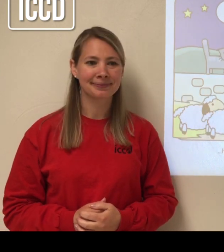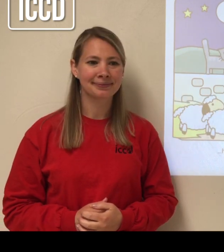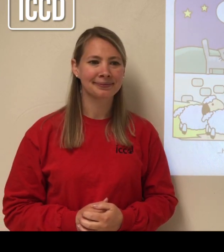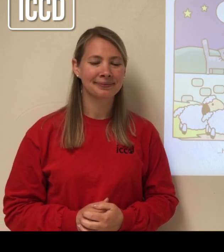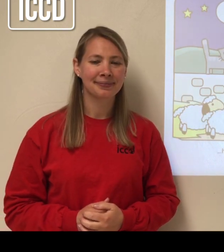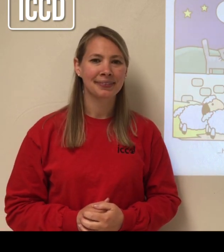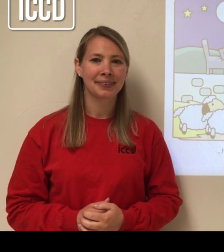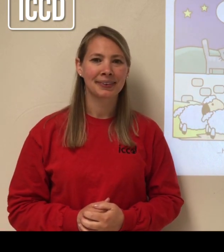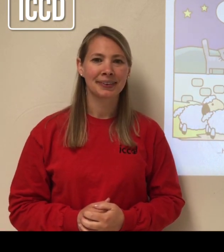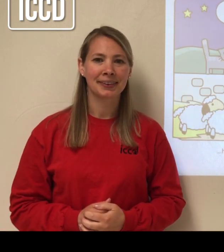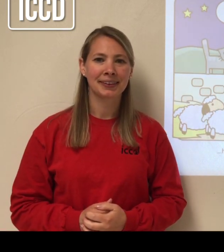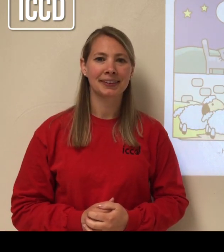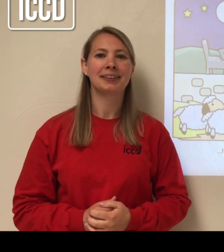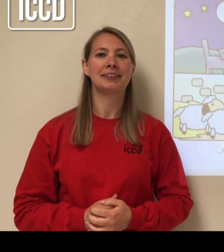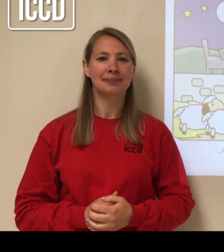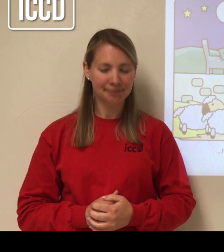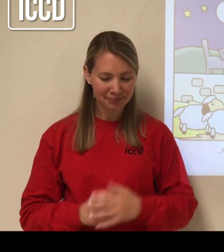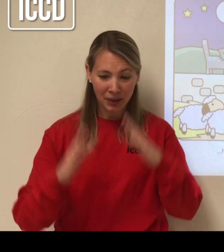Home with these other friends.